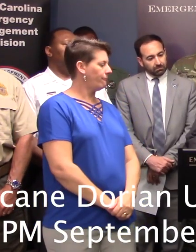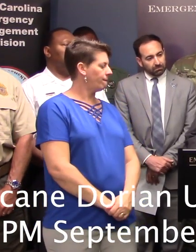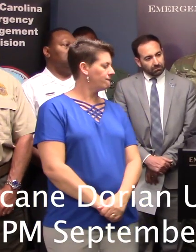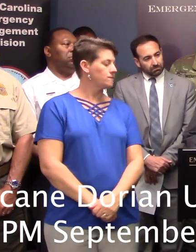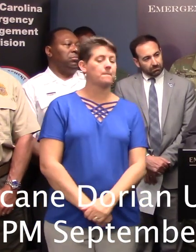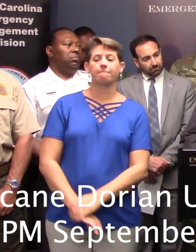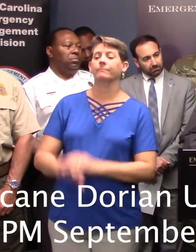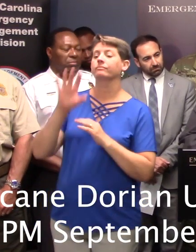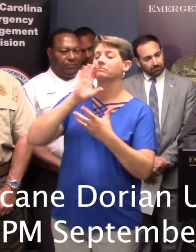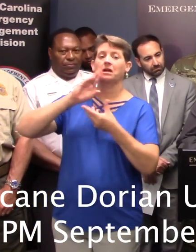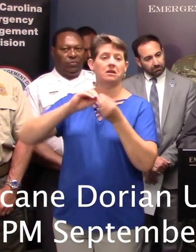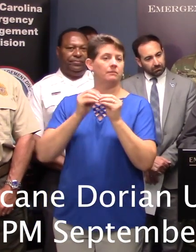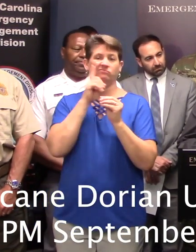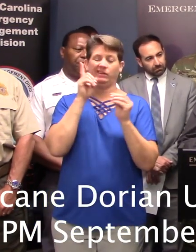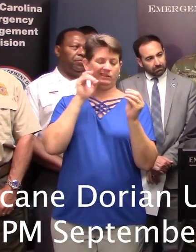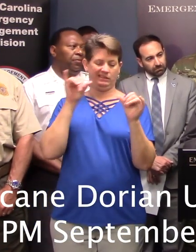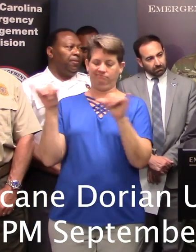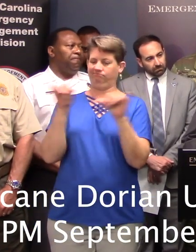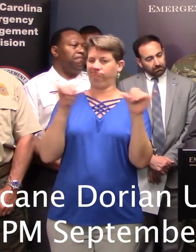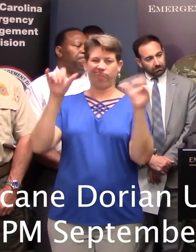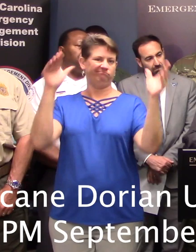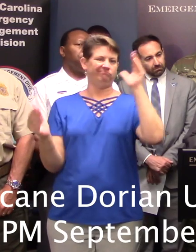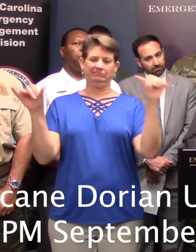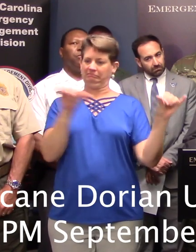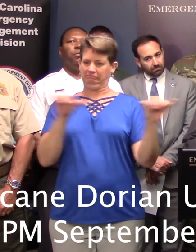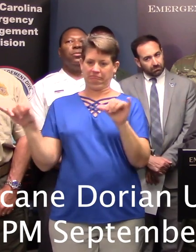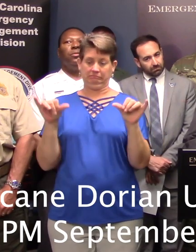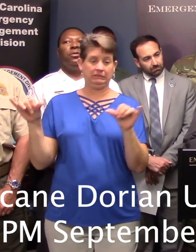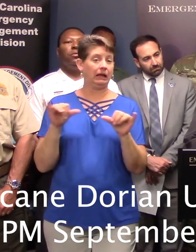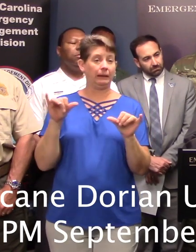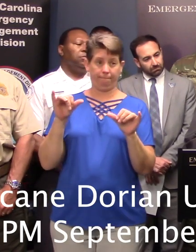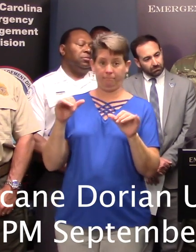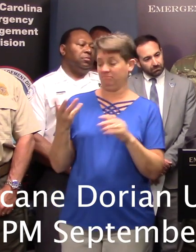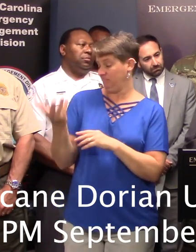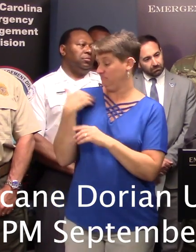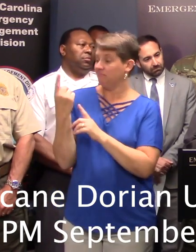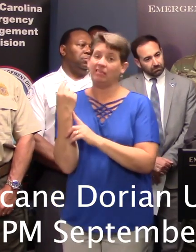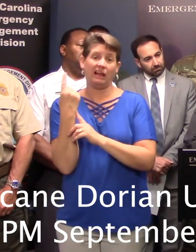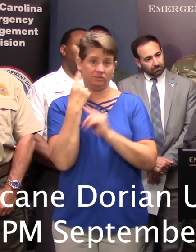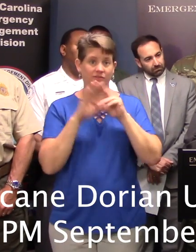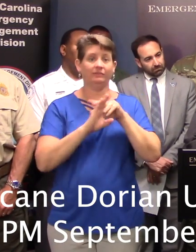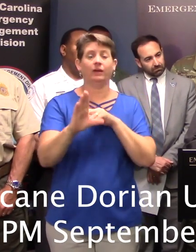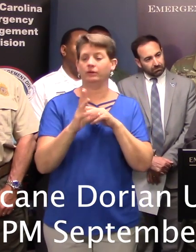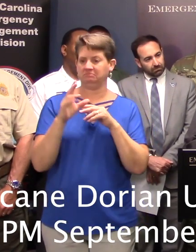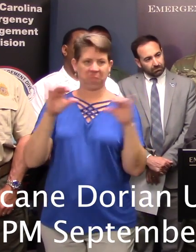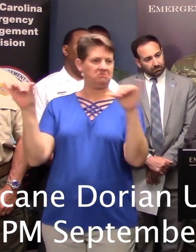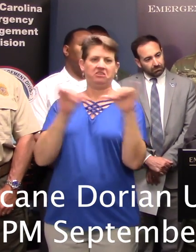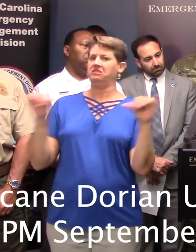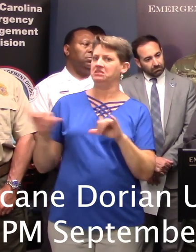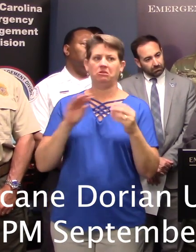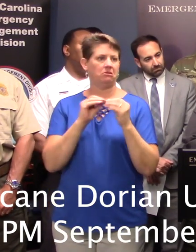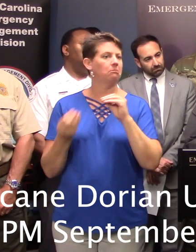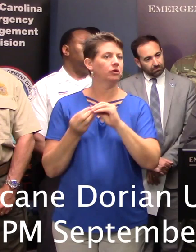So the numbers are very comparable to previous, the last time we had the evacuation last year. Very, very similar numbers